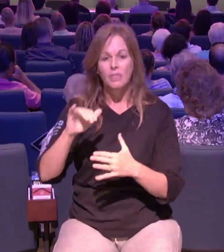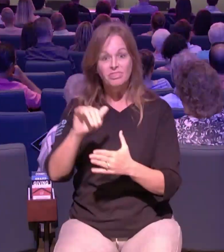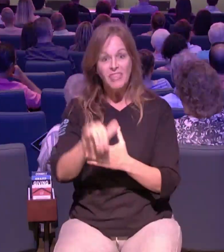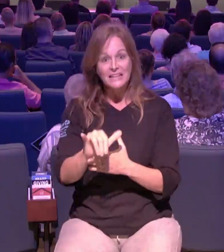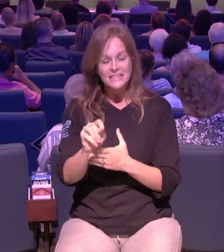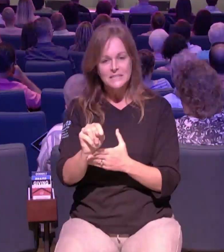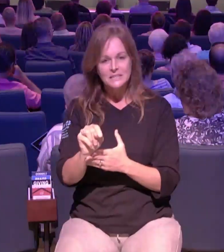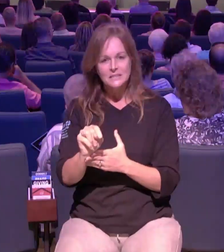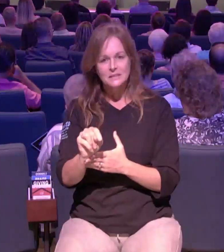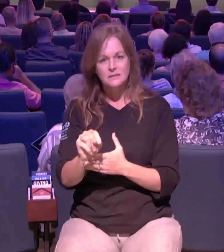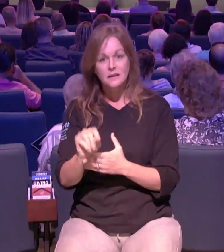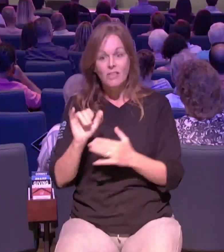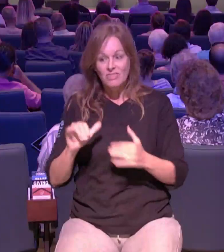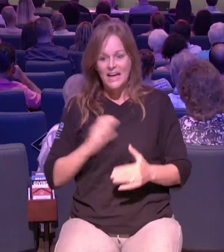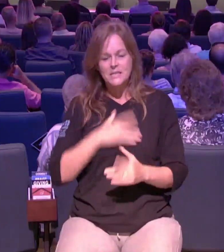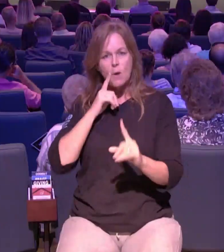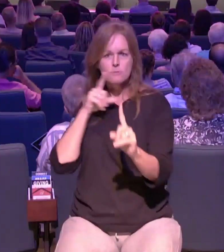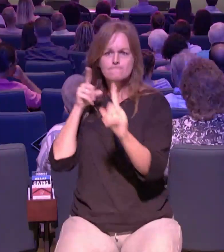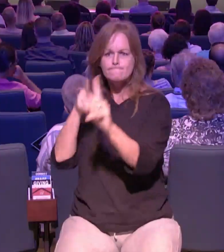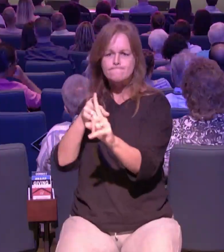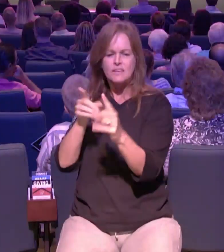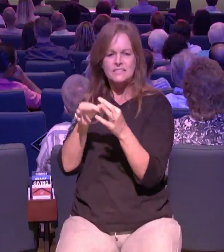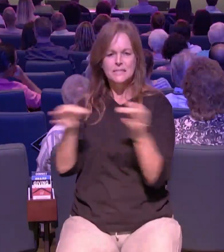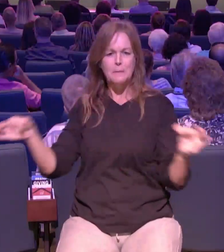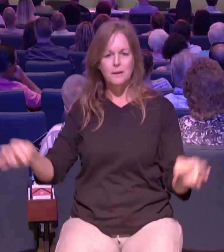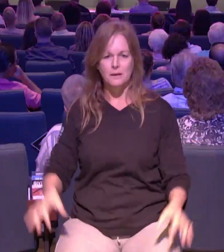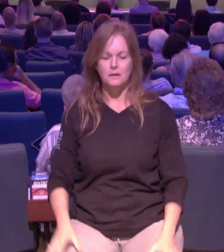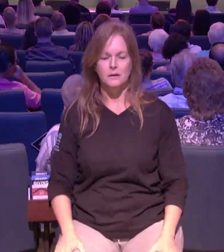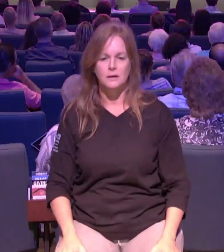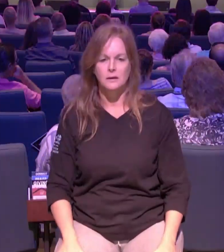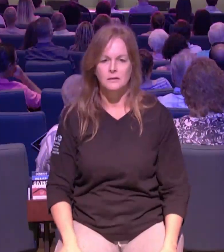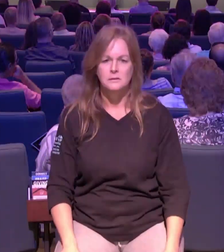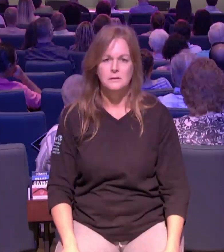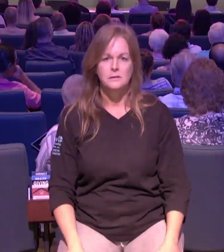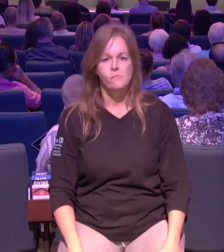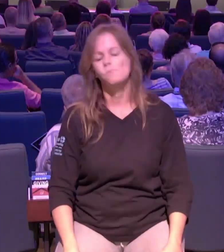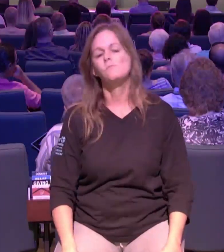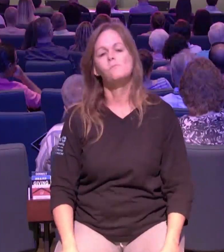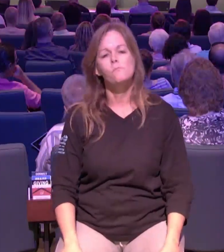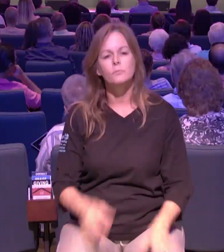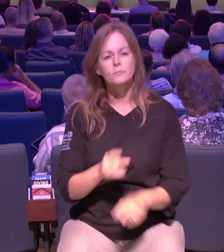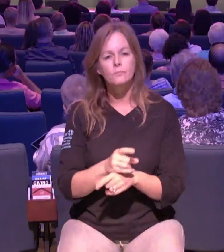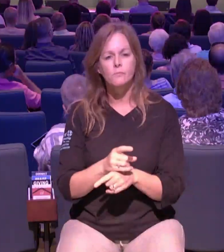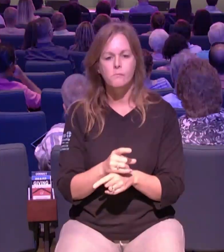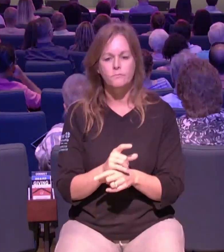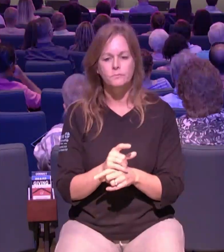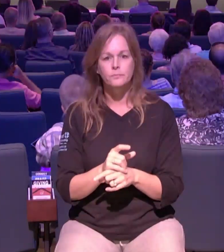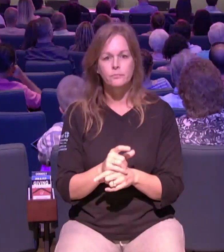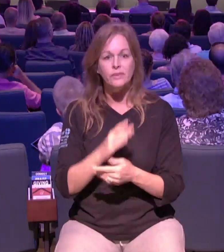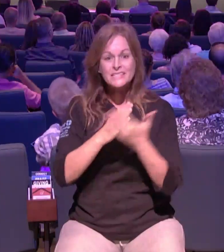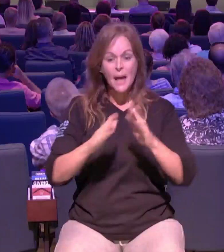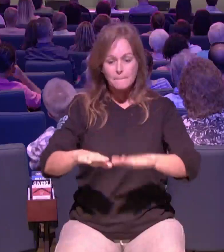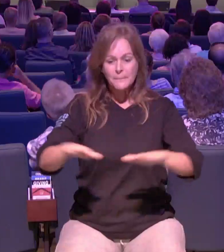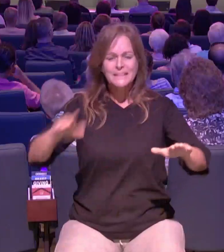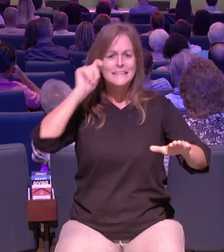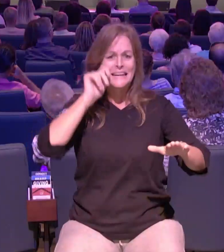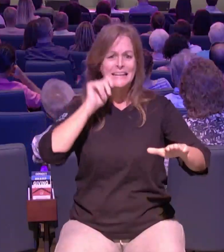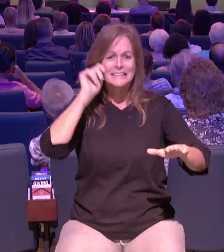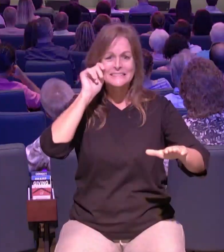be in the church making a difference for jesus christ amen see we have kids that are coming into our church teenagers that are not coming